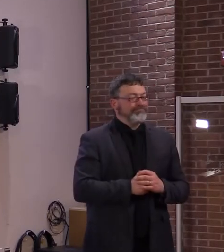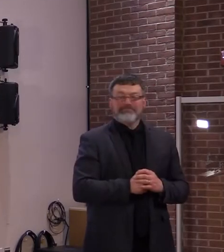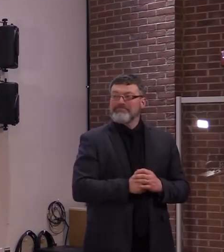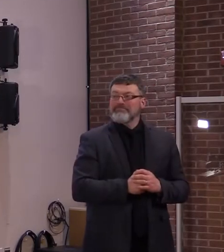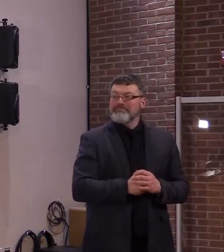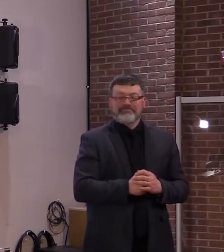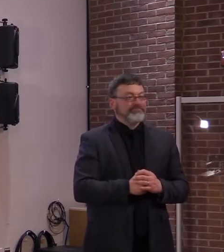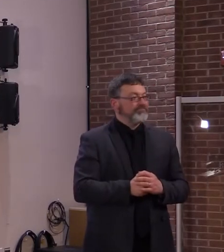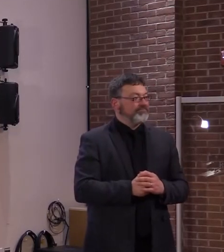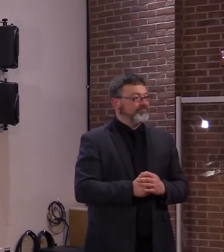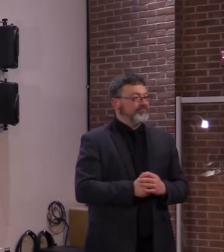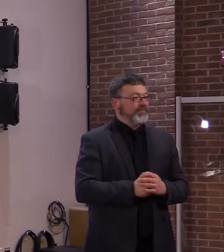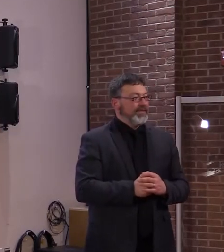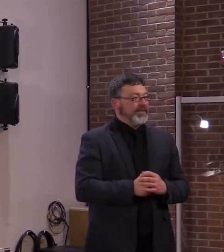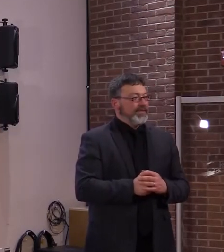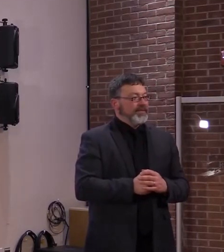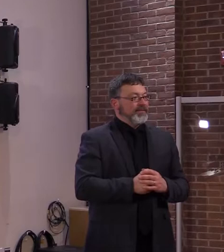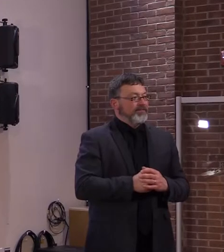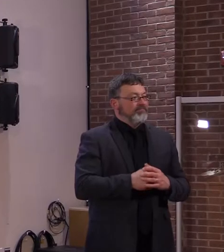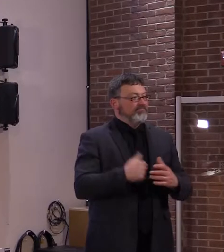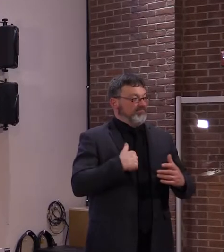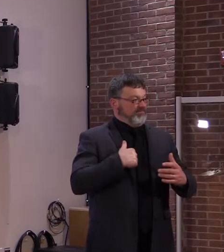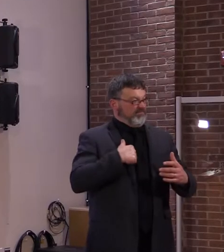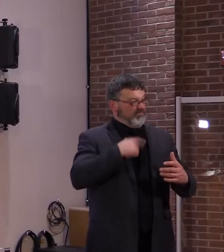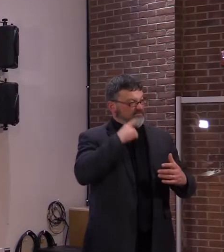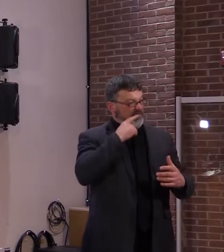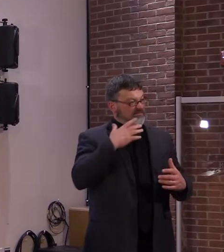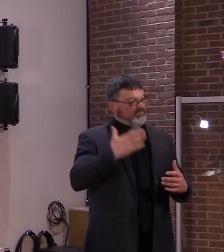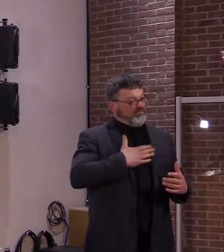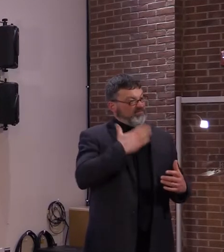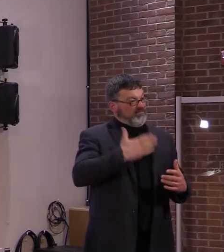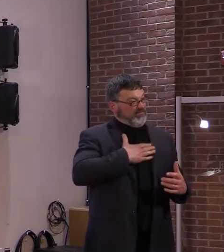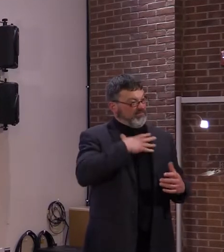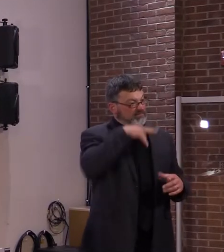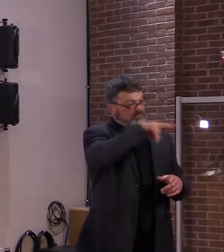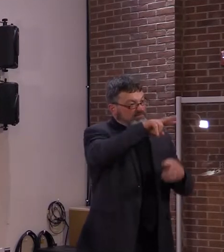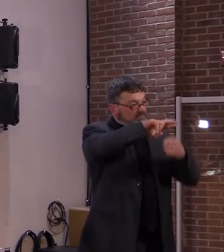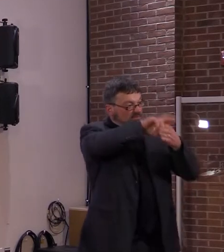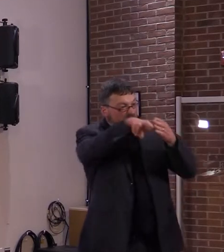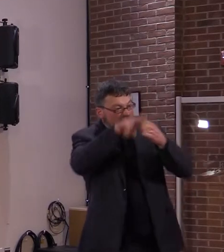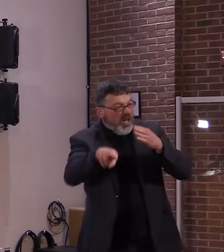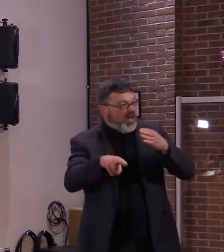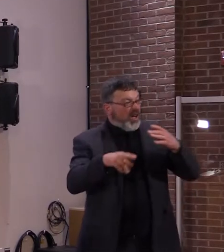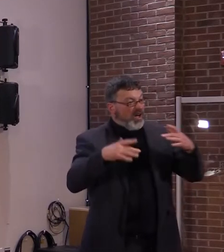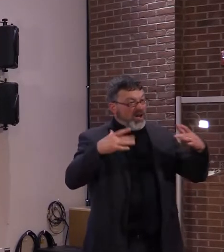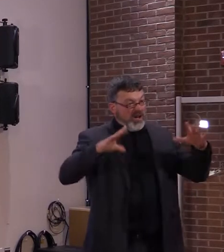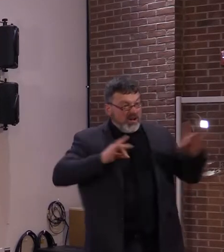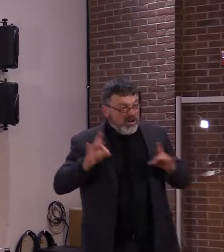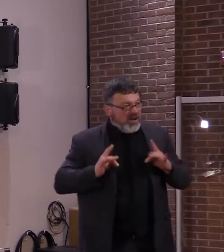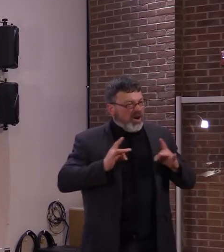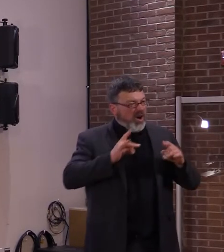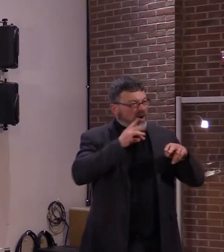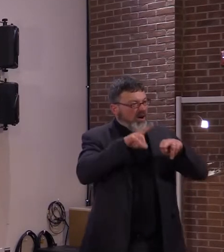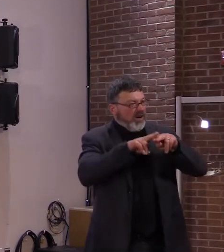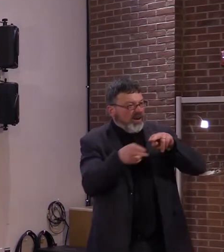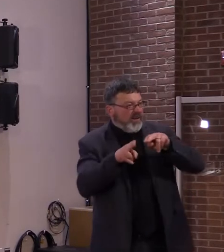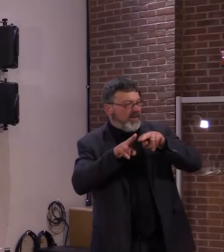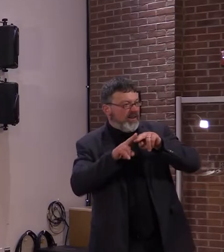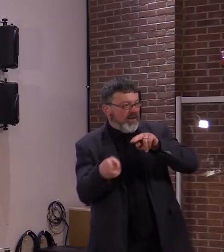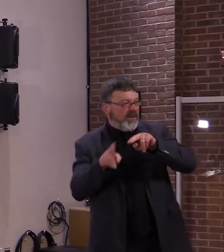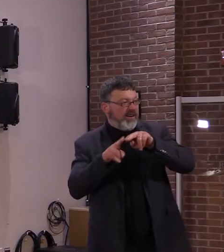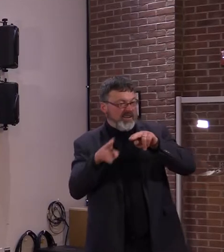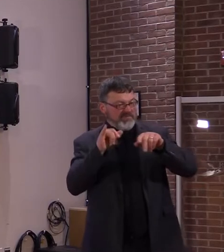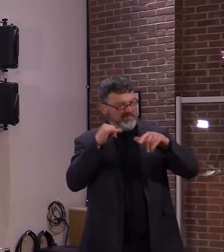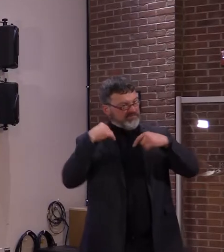We're glad to see the daily case counts continuing to trend lower. They've now been under 100 each day since April